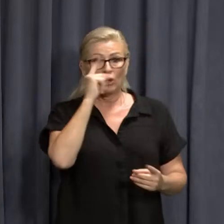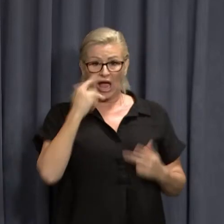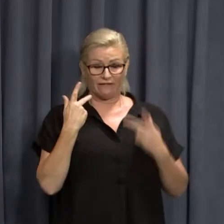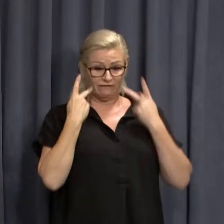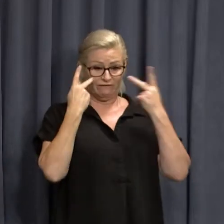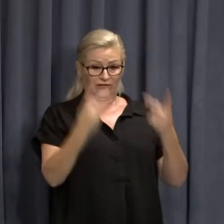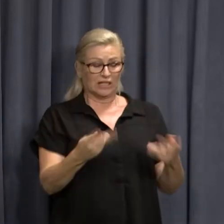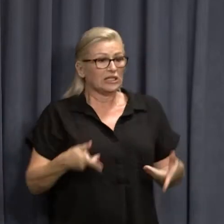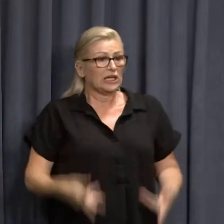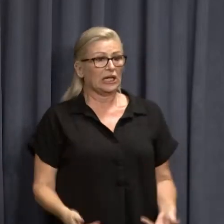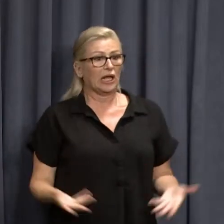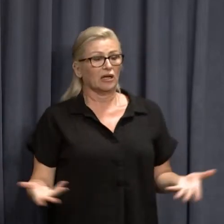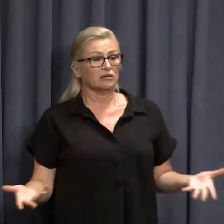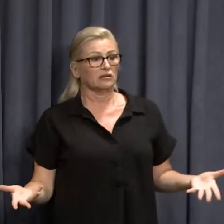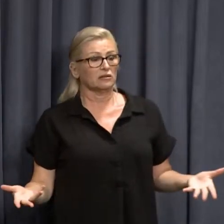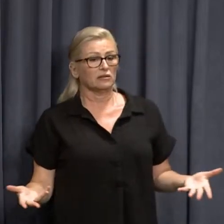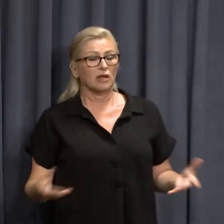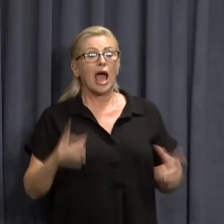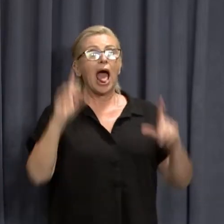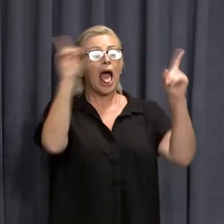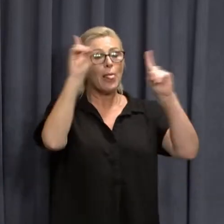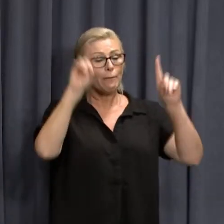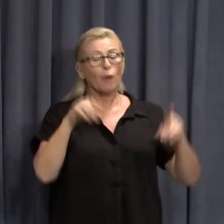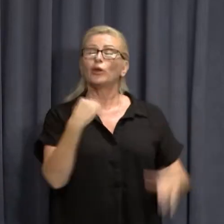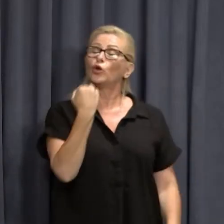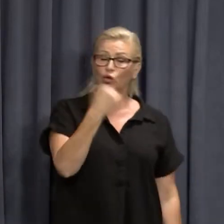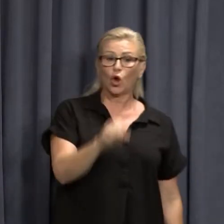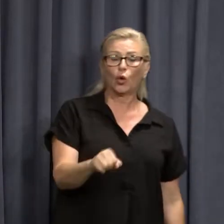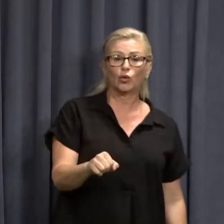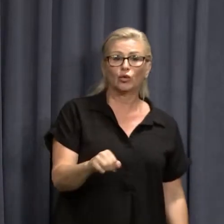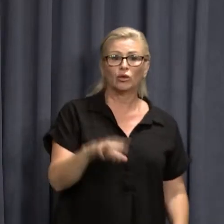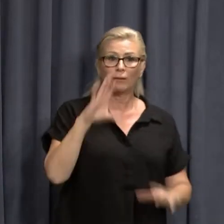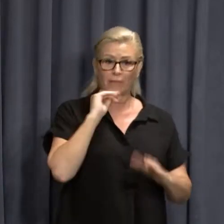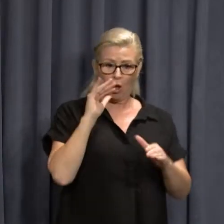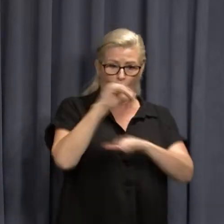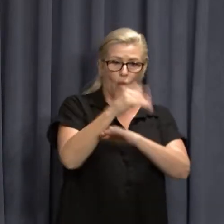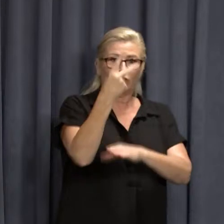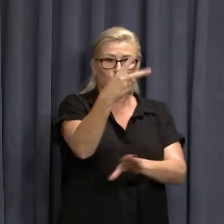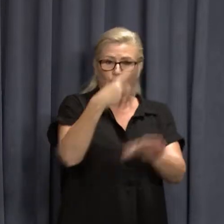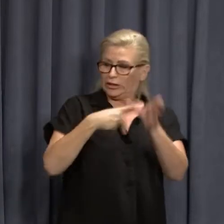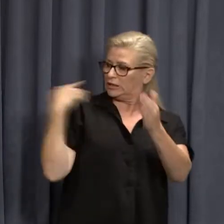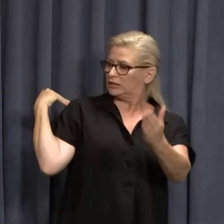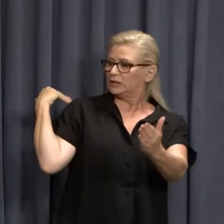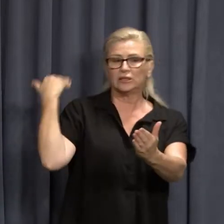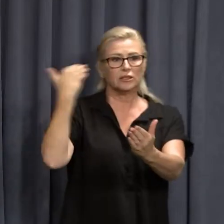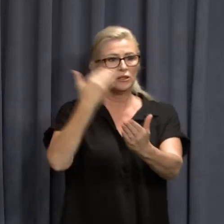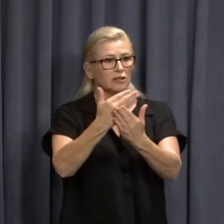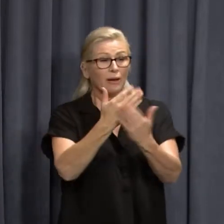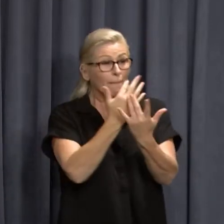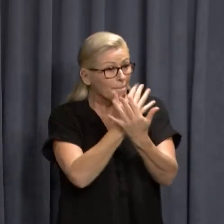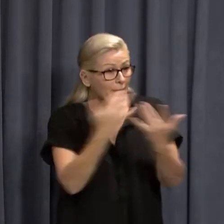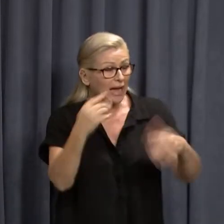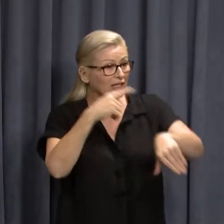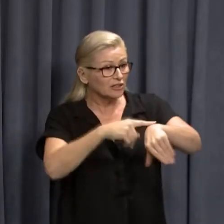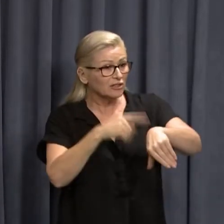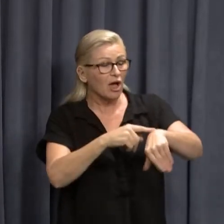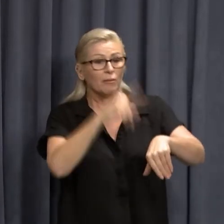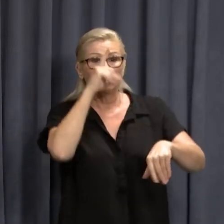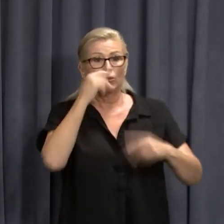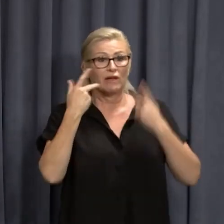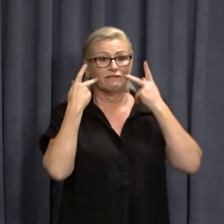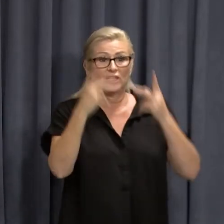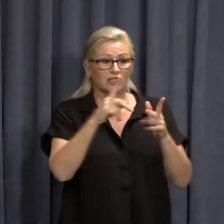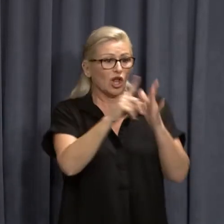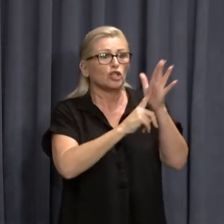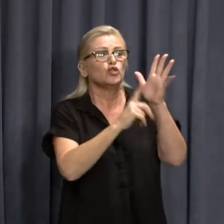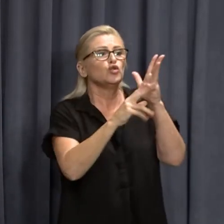freely. Obviously now that's not the case but during the course of the last two years on many occasions people could visit and as recently as June